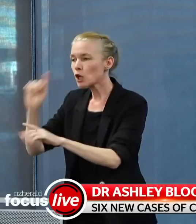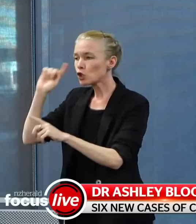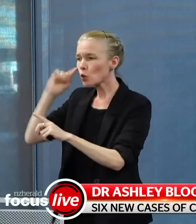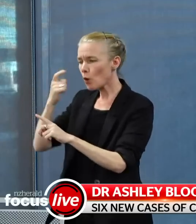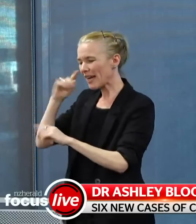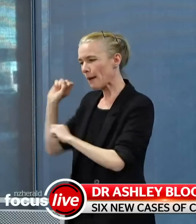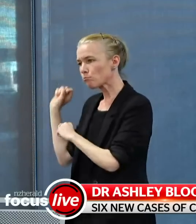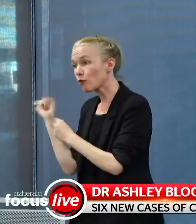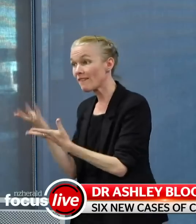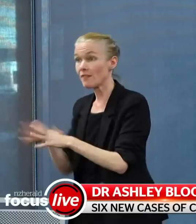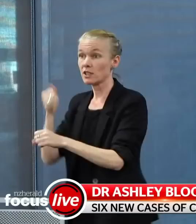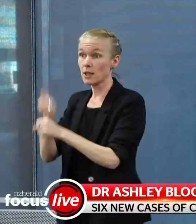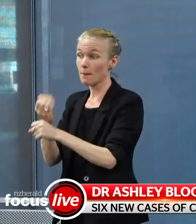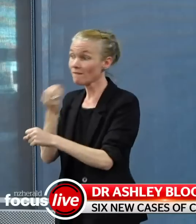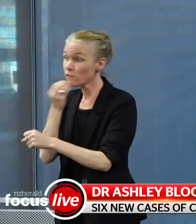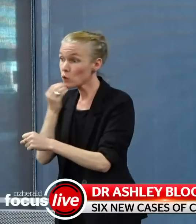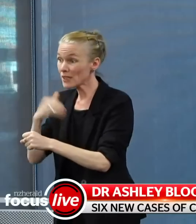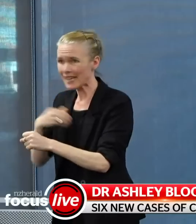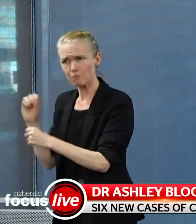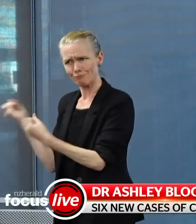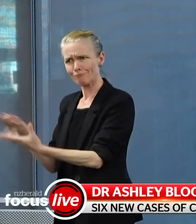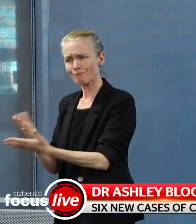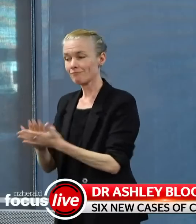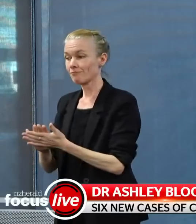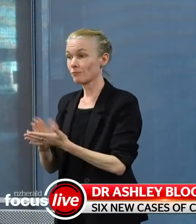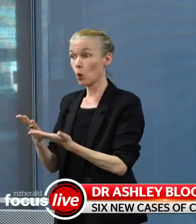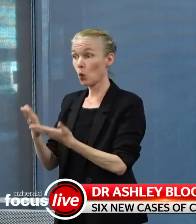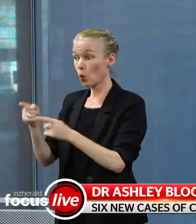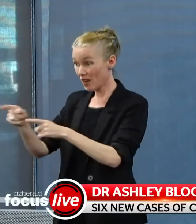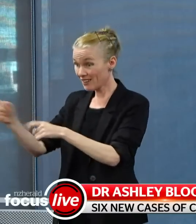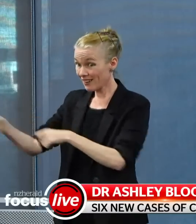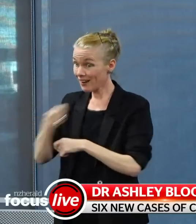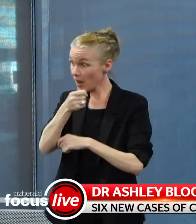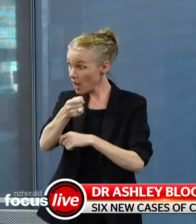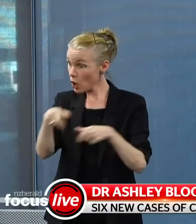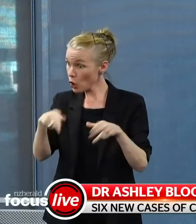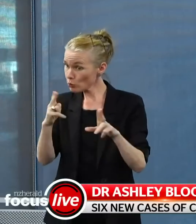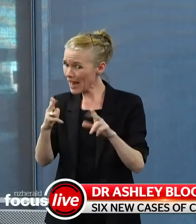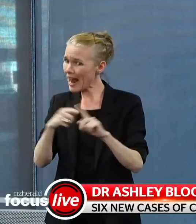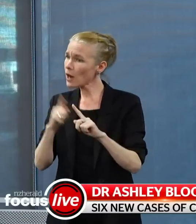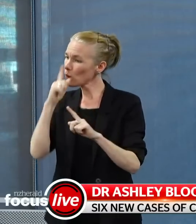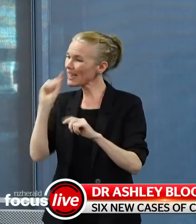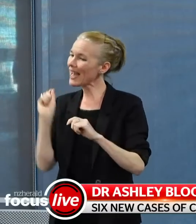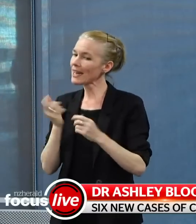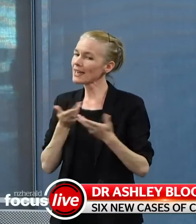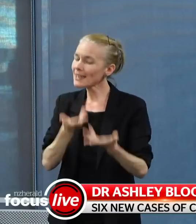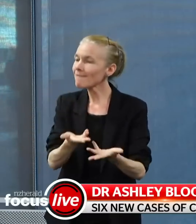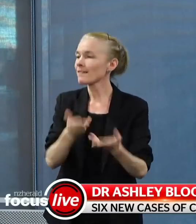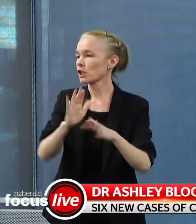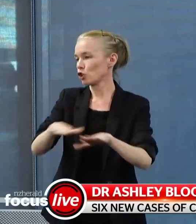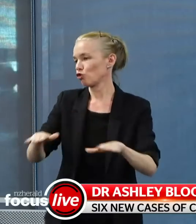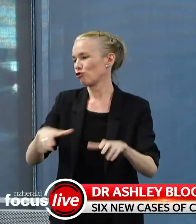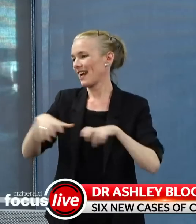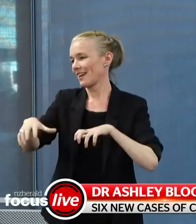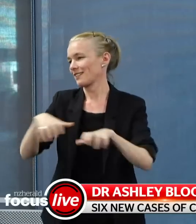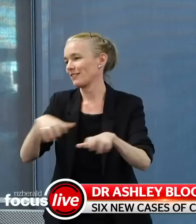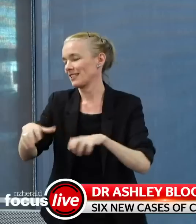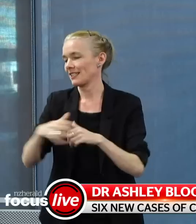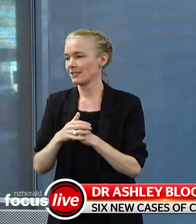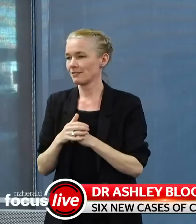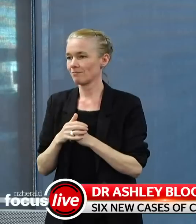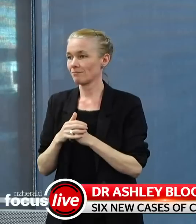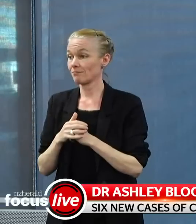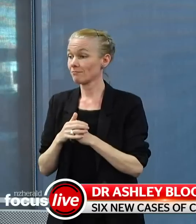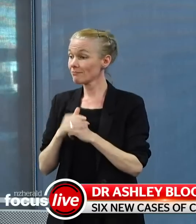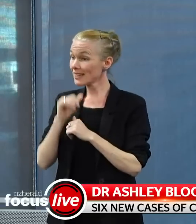got the support, if there are children, that there are activities that they can do, and if necessary, and we have done this, um, in this particular outbreak, break,